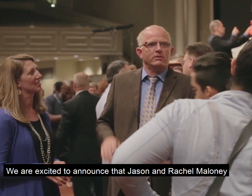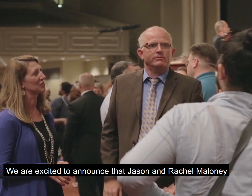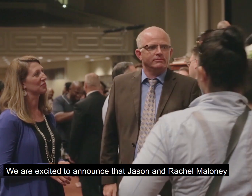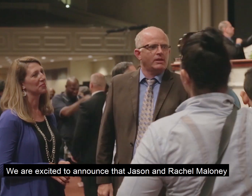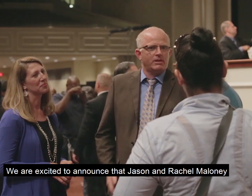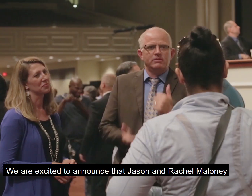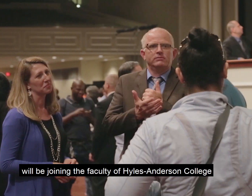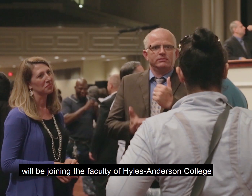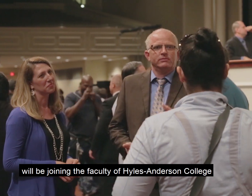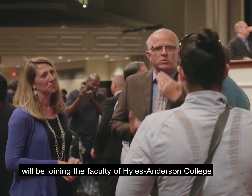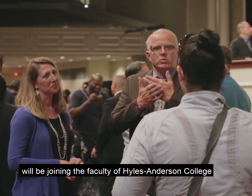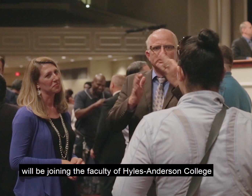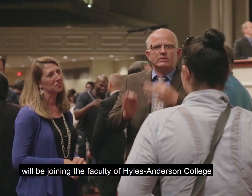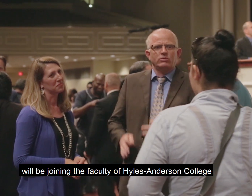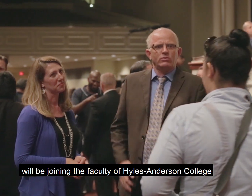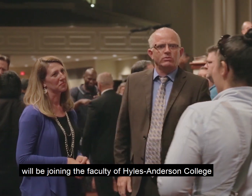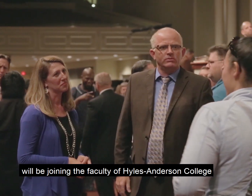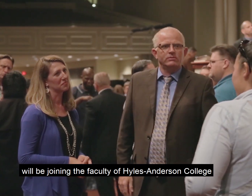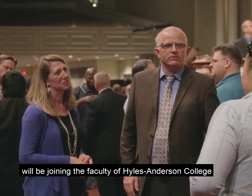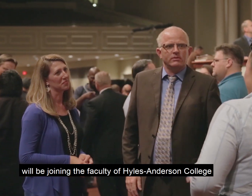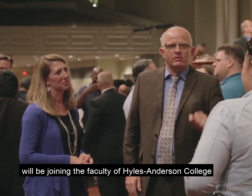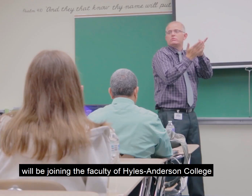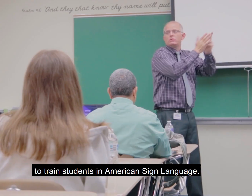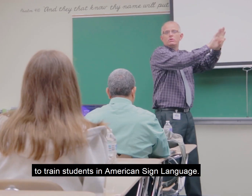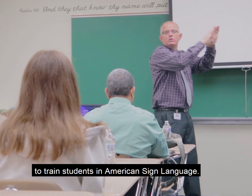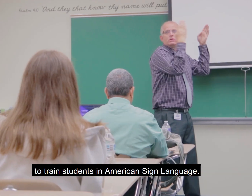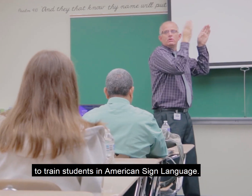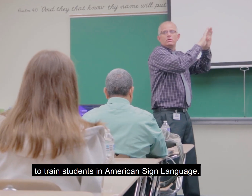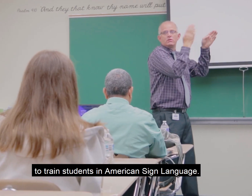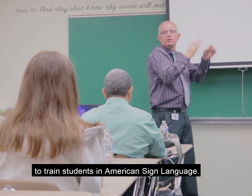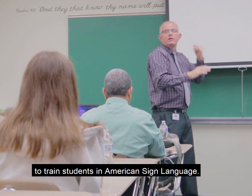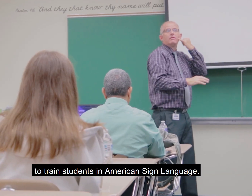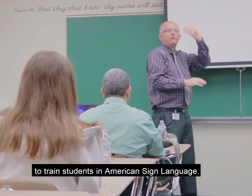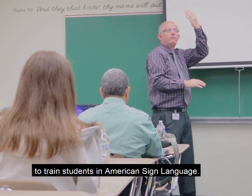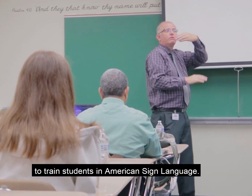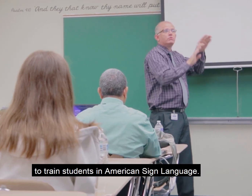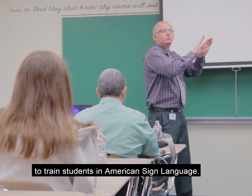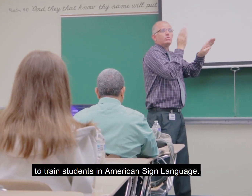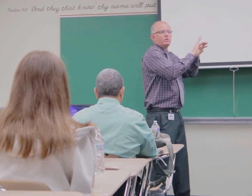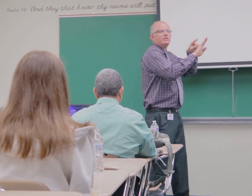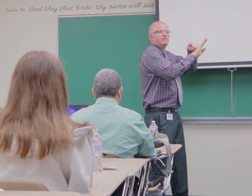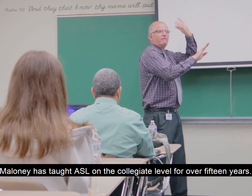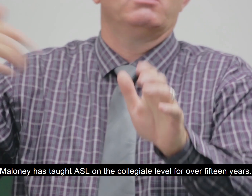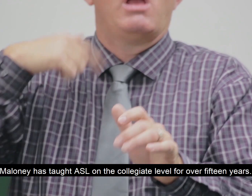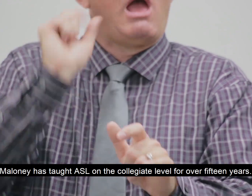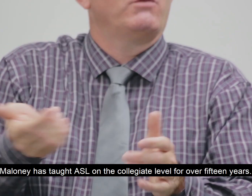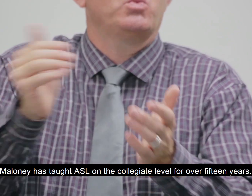and Rachel Maloney will be joining the faculty of Hiles Anderson College to train students in American Sign Language. Brother Maloney has